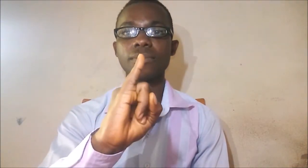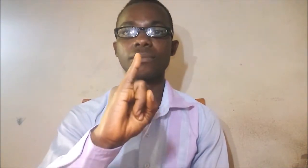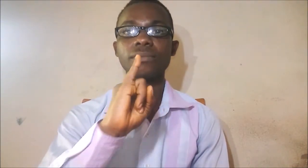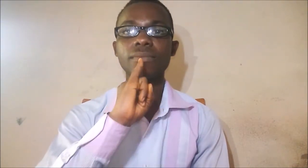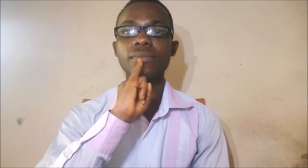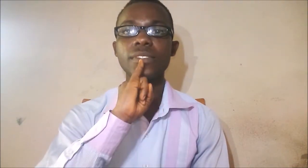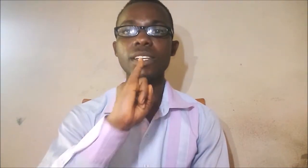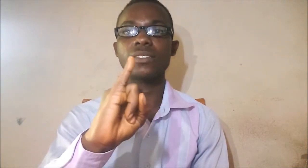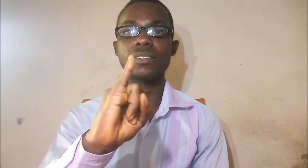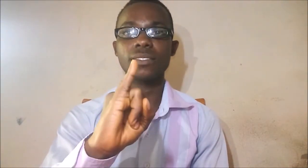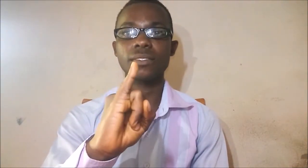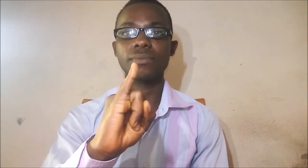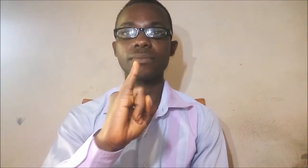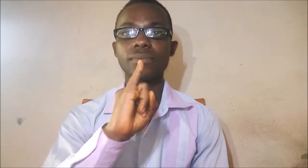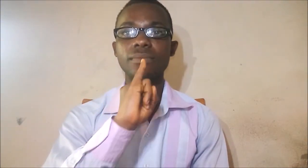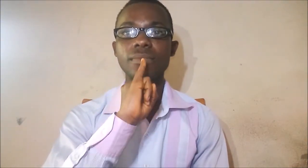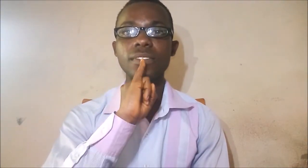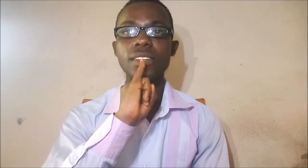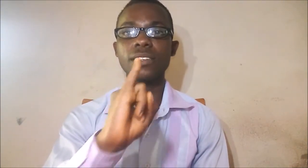is, is.